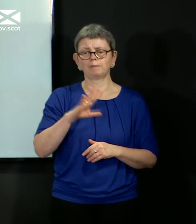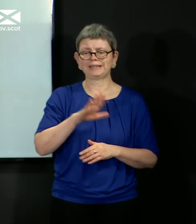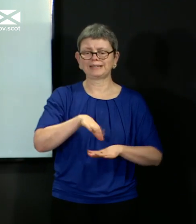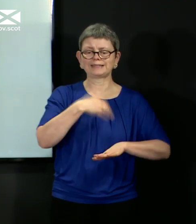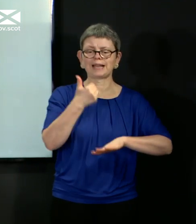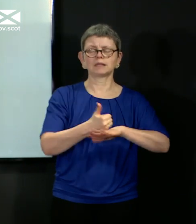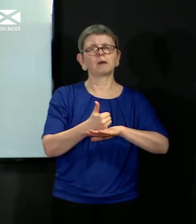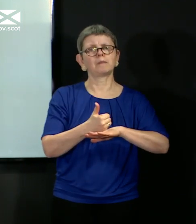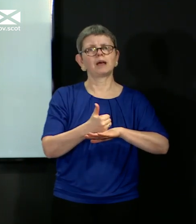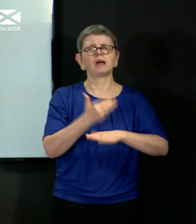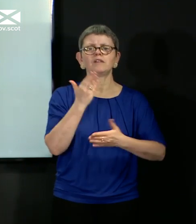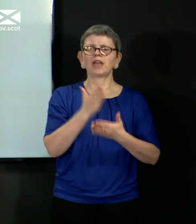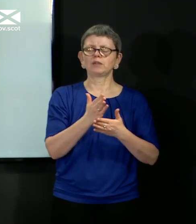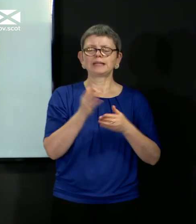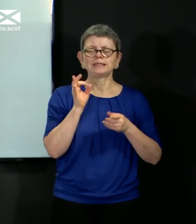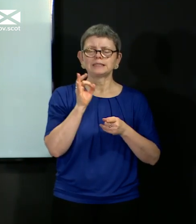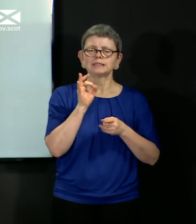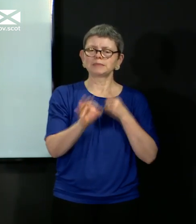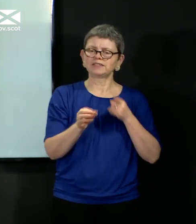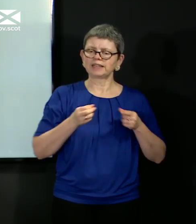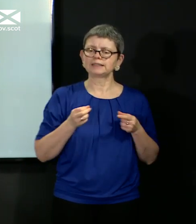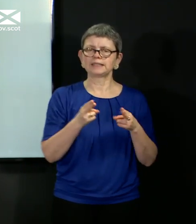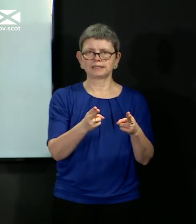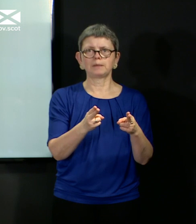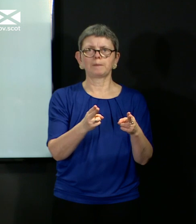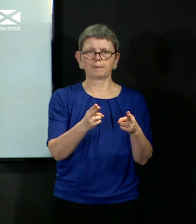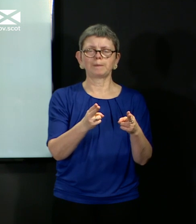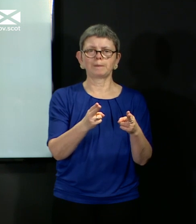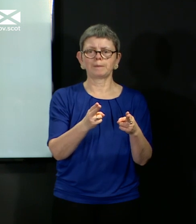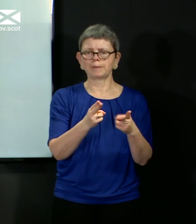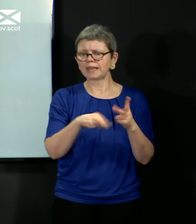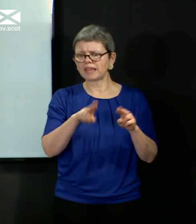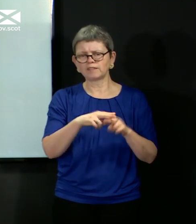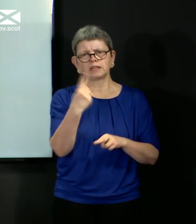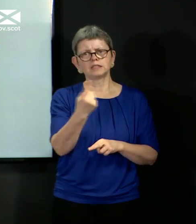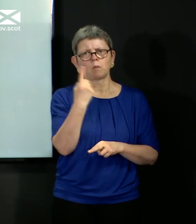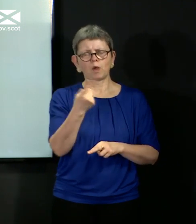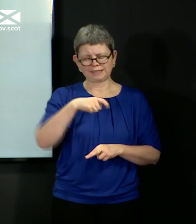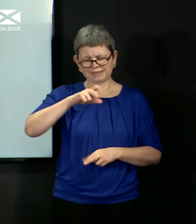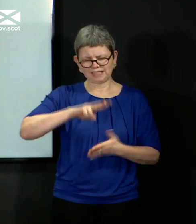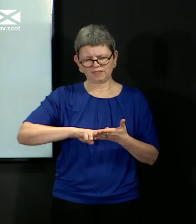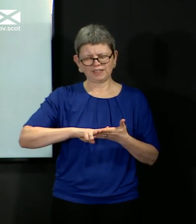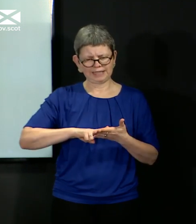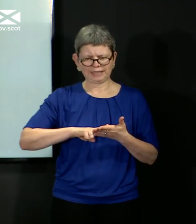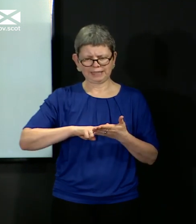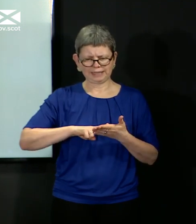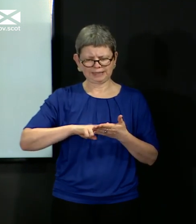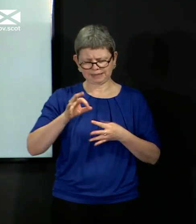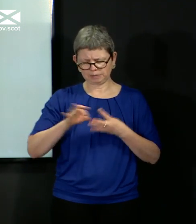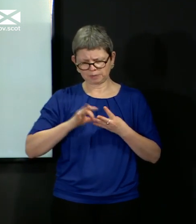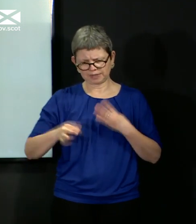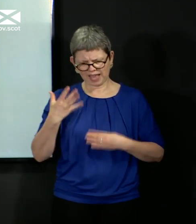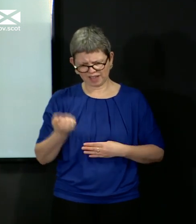specific community pathway for those individuals who were experiencing COVID-19 symptoms. We